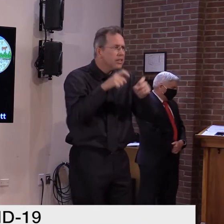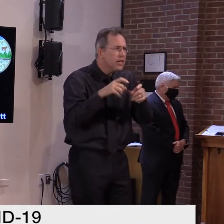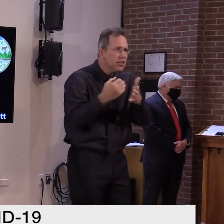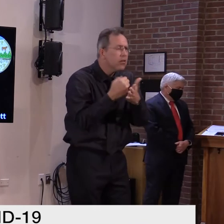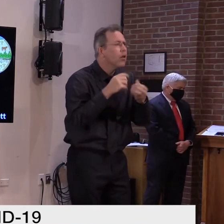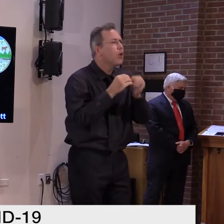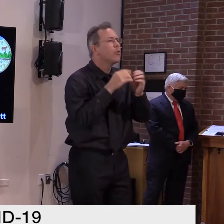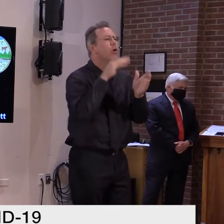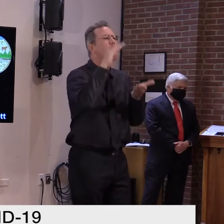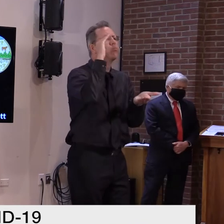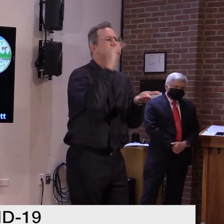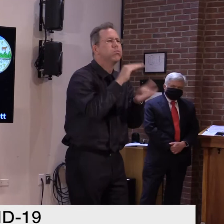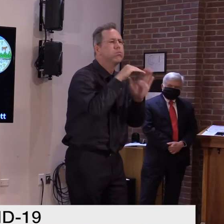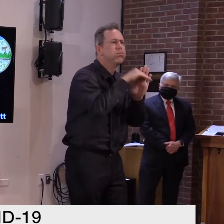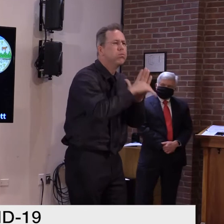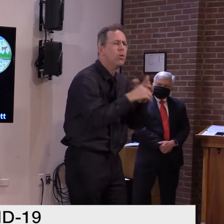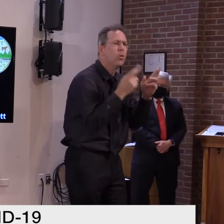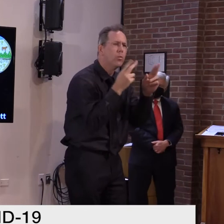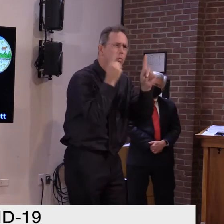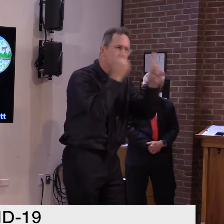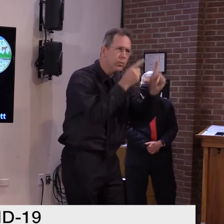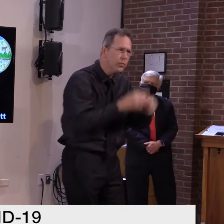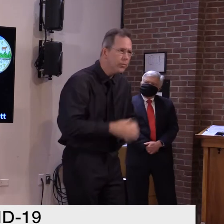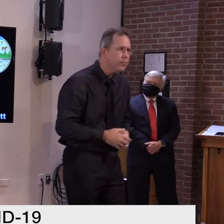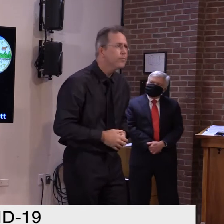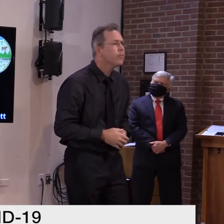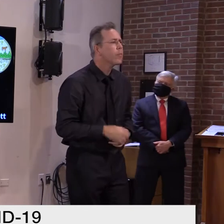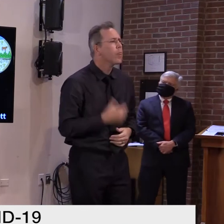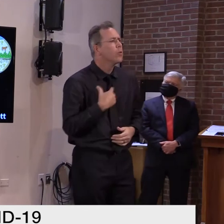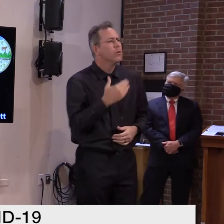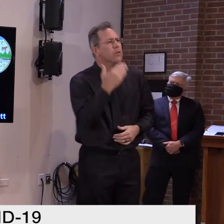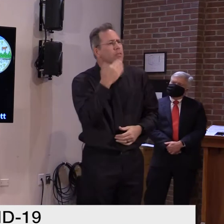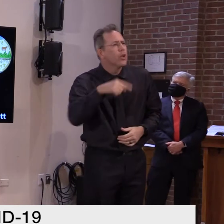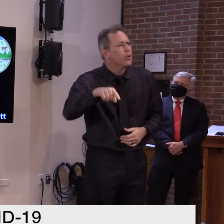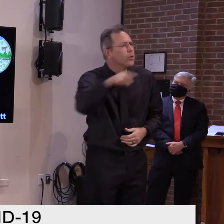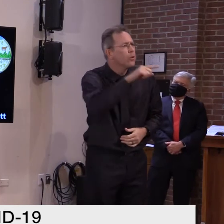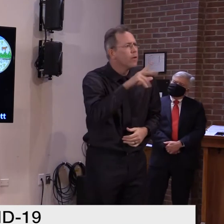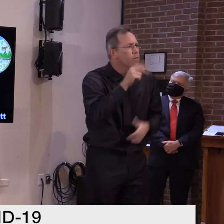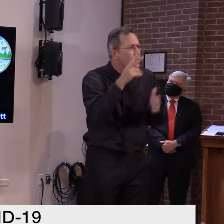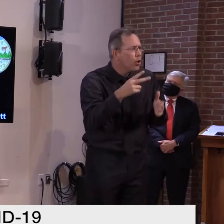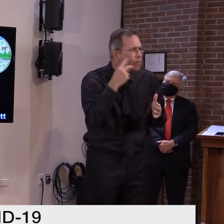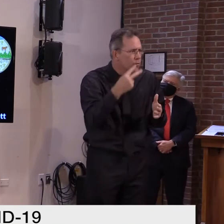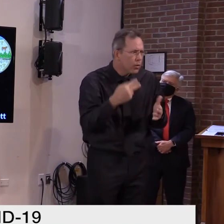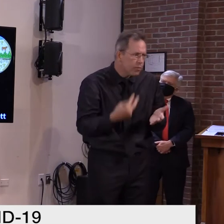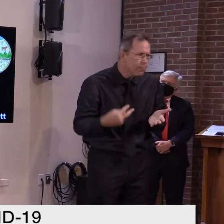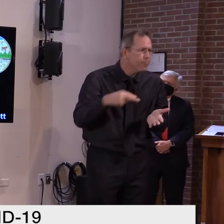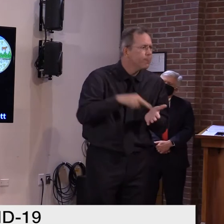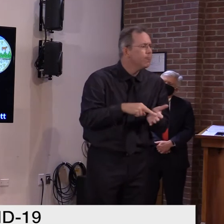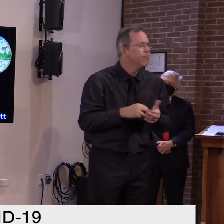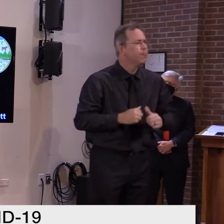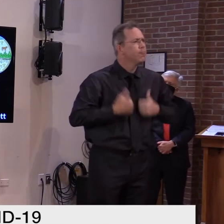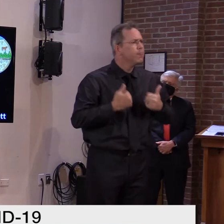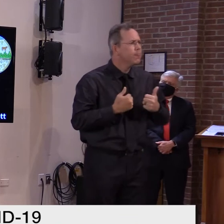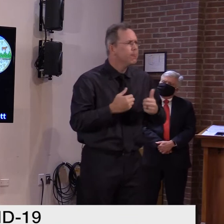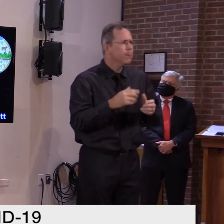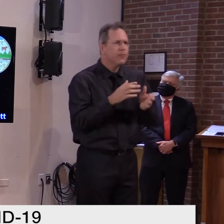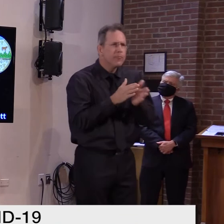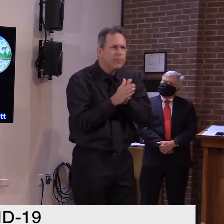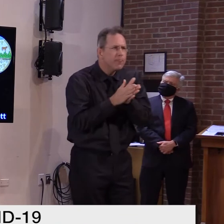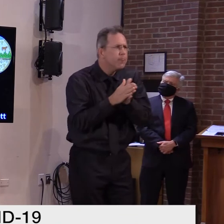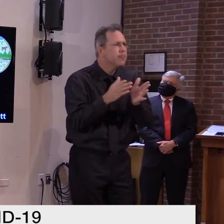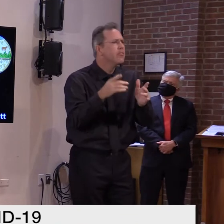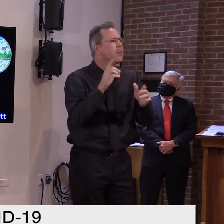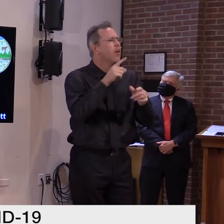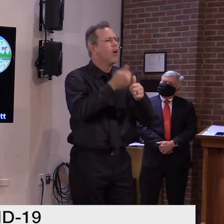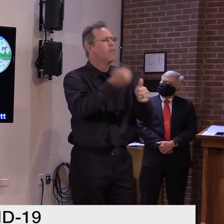And I want to thank those Vermonters who've done their part. Who wear their masks. Who skipped the Halloween party.